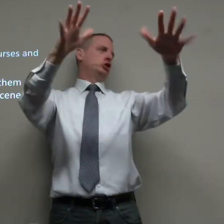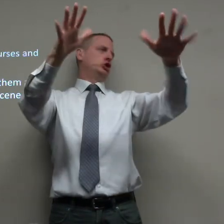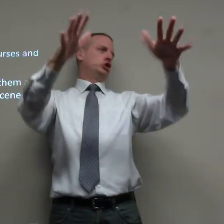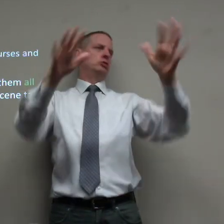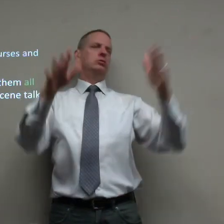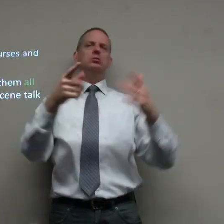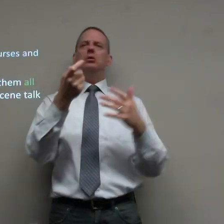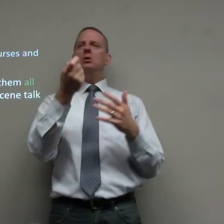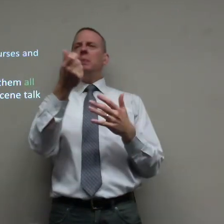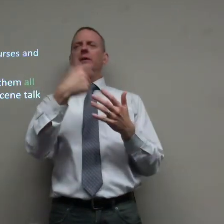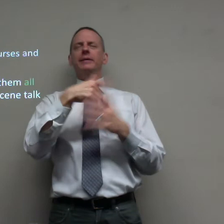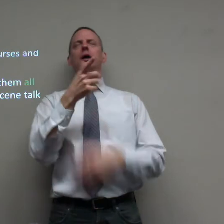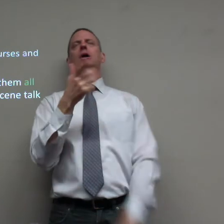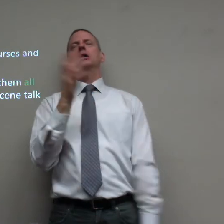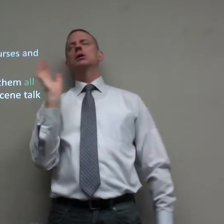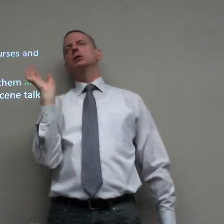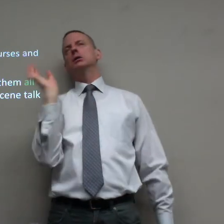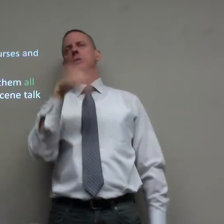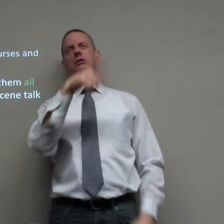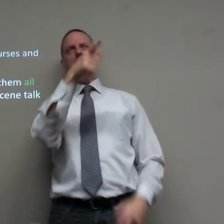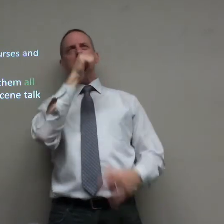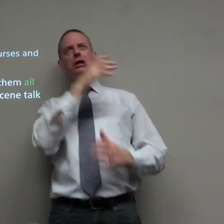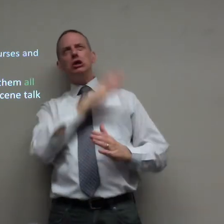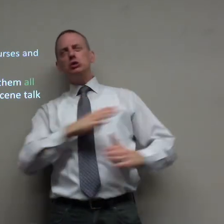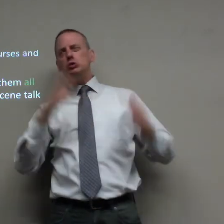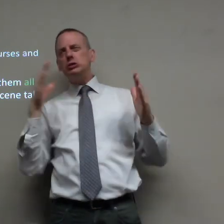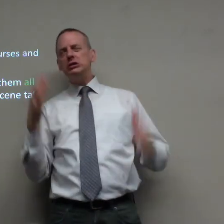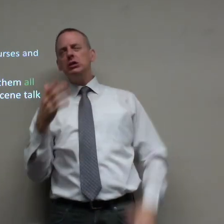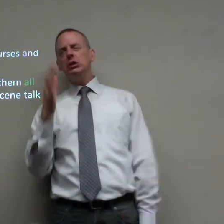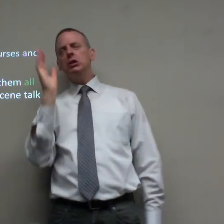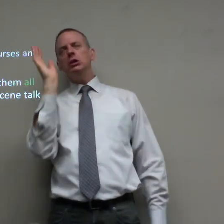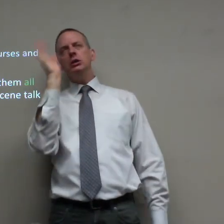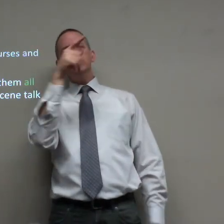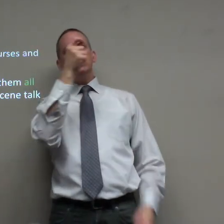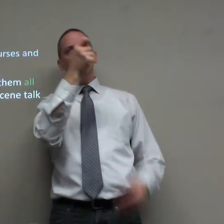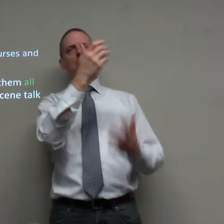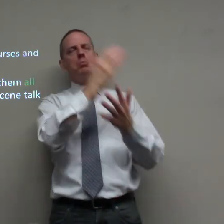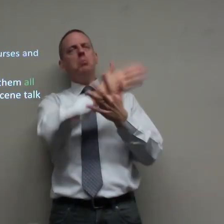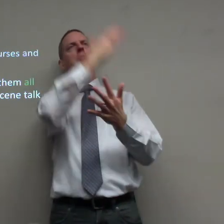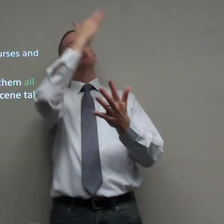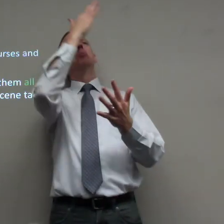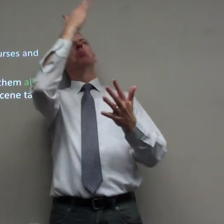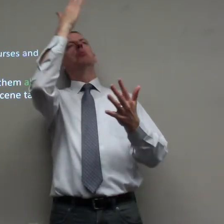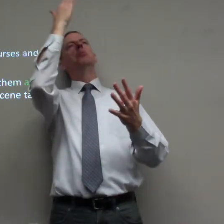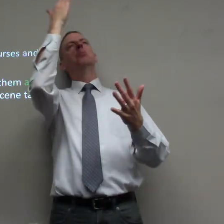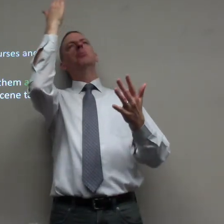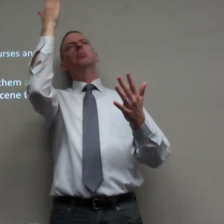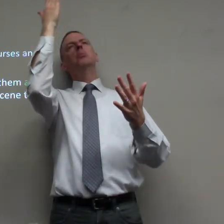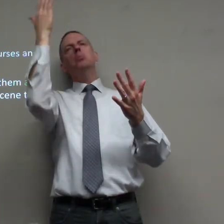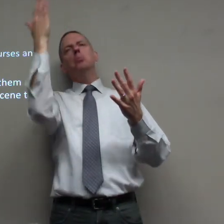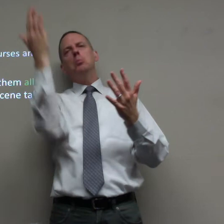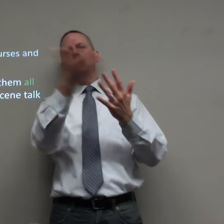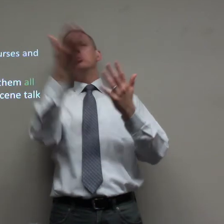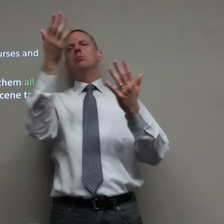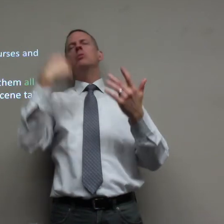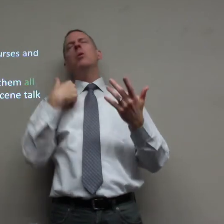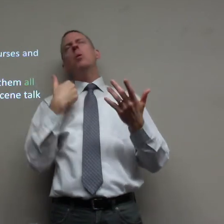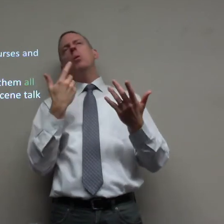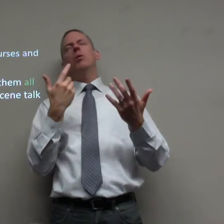eventually it's a little bit it's fine it's not Christian films but once in a while it happens it's okay